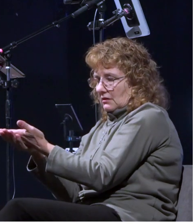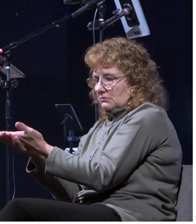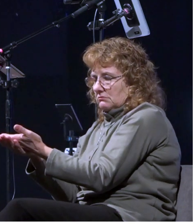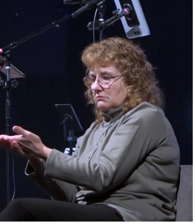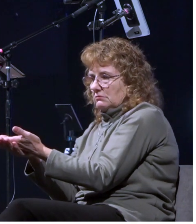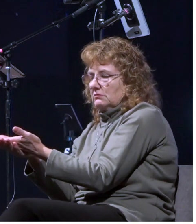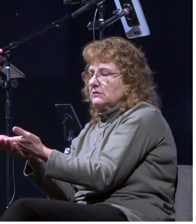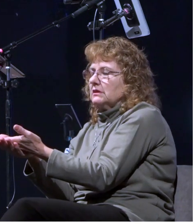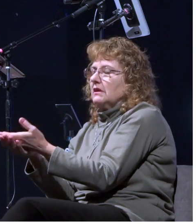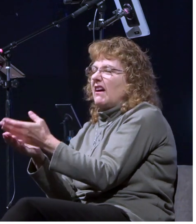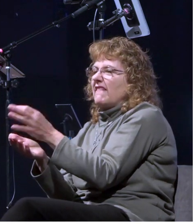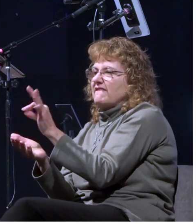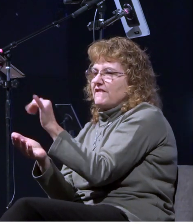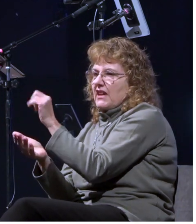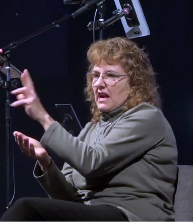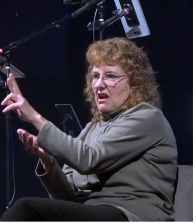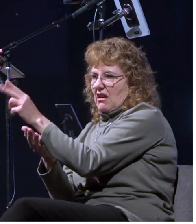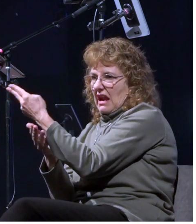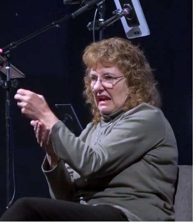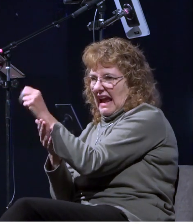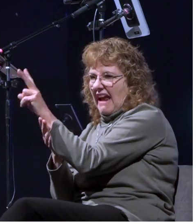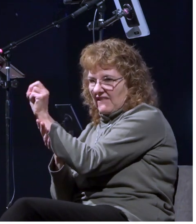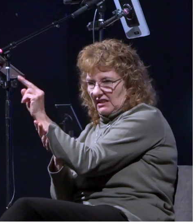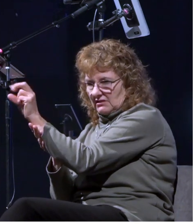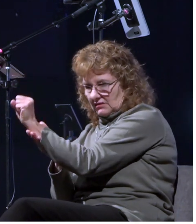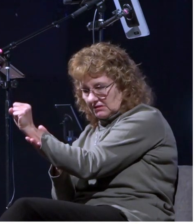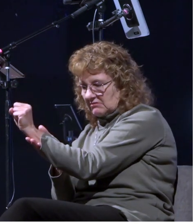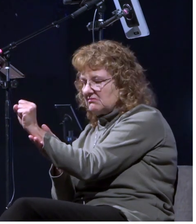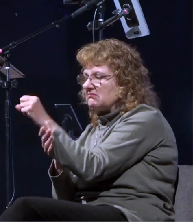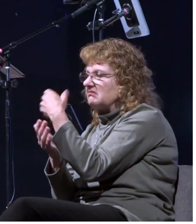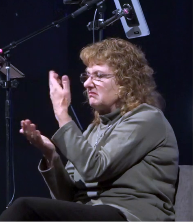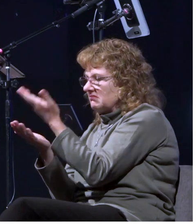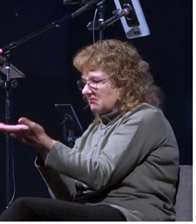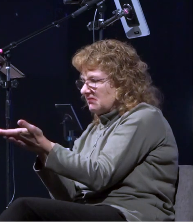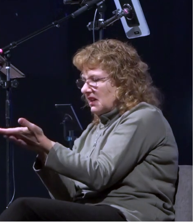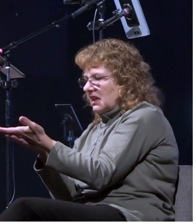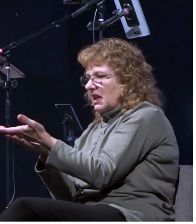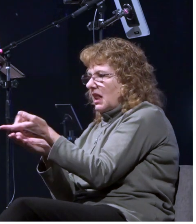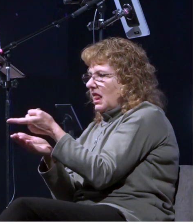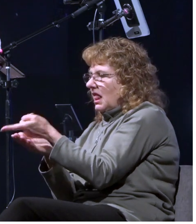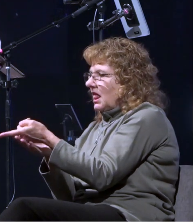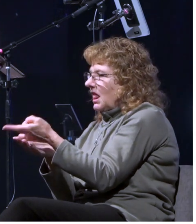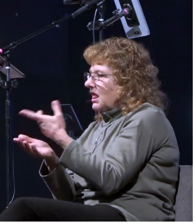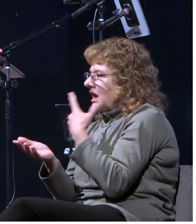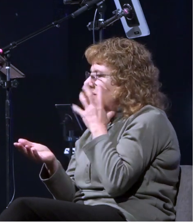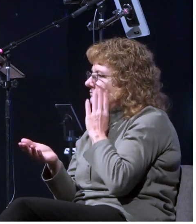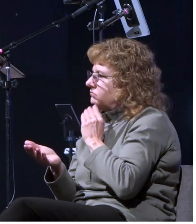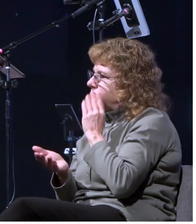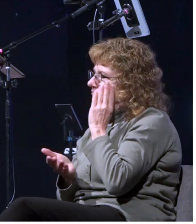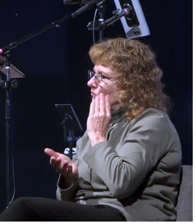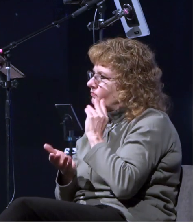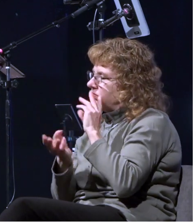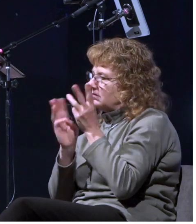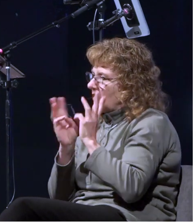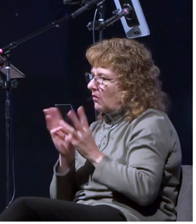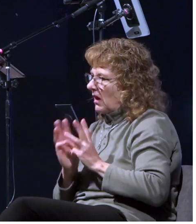it it's like wow sailing is we've entered a weather window where sailing is dangerous that's what he's saying